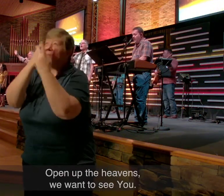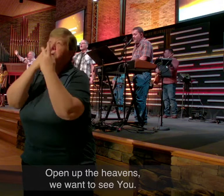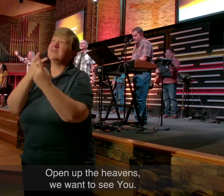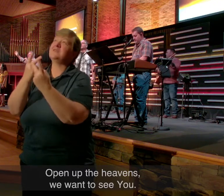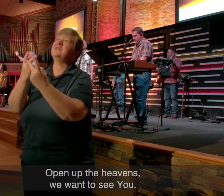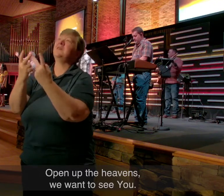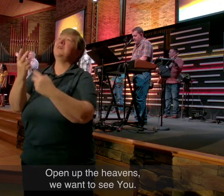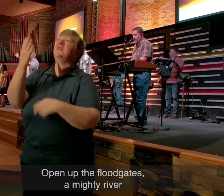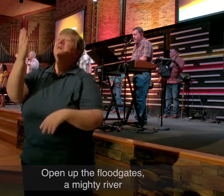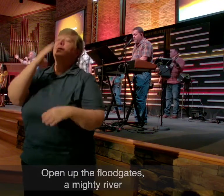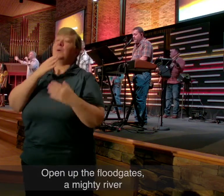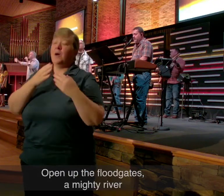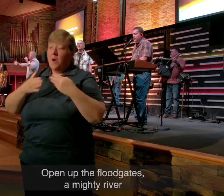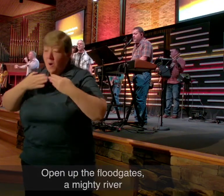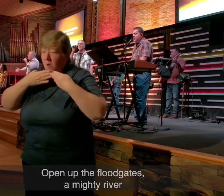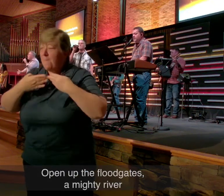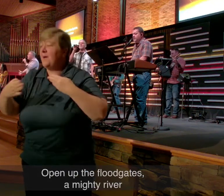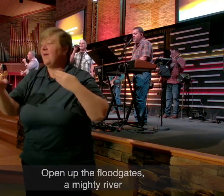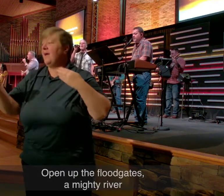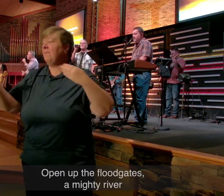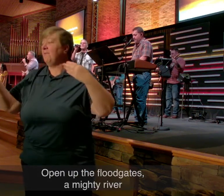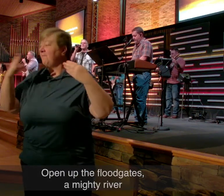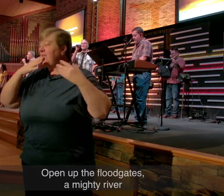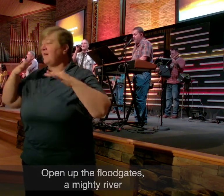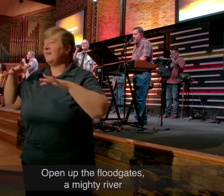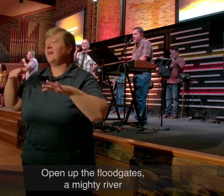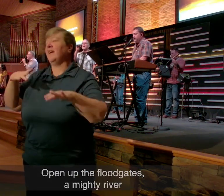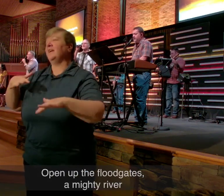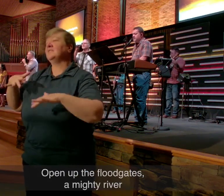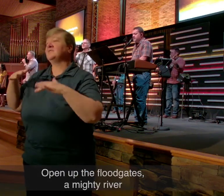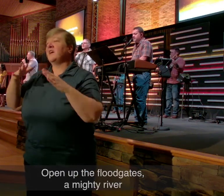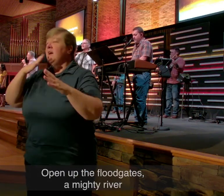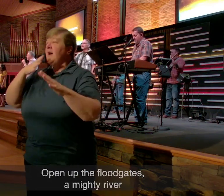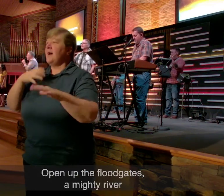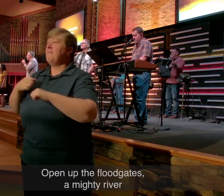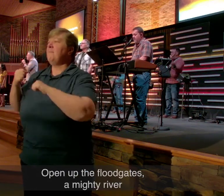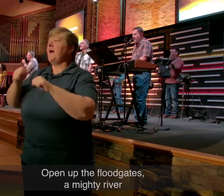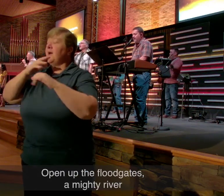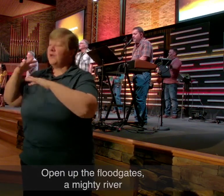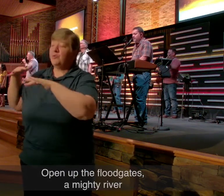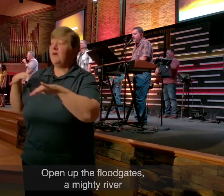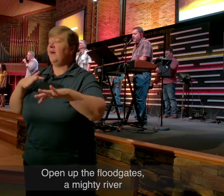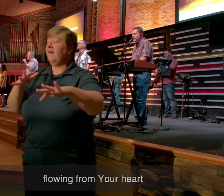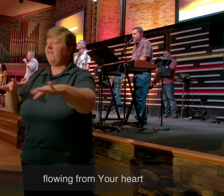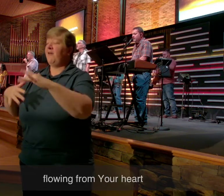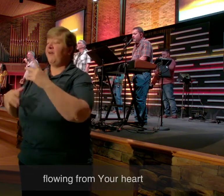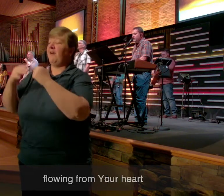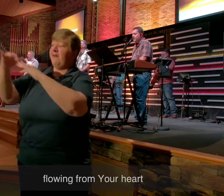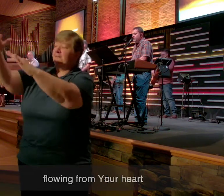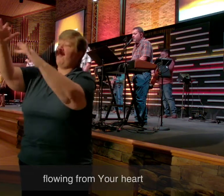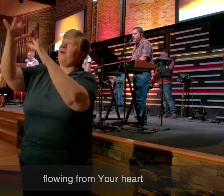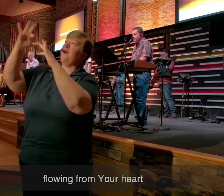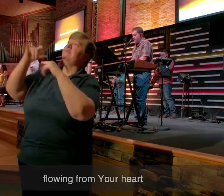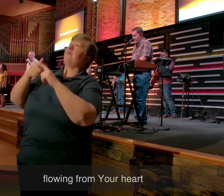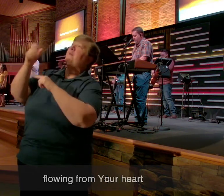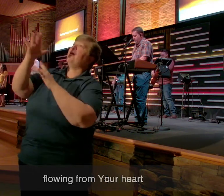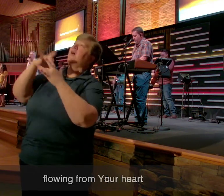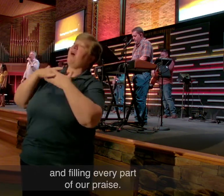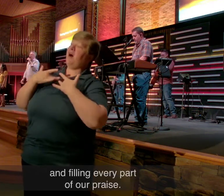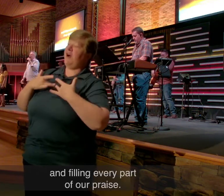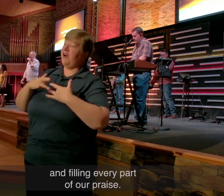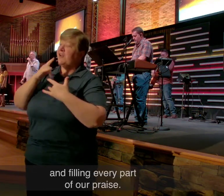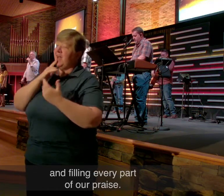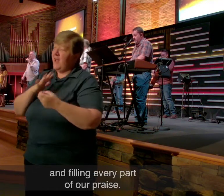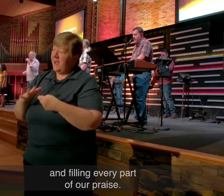want to see you. Open up the floodgates. A mighty river. Flowing from your